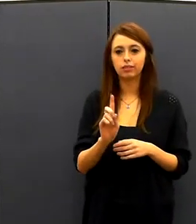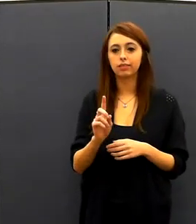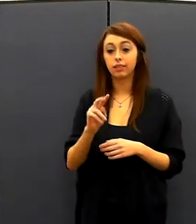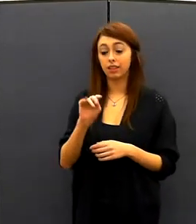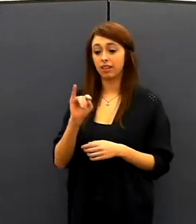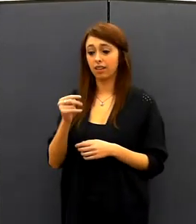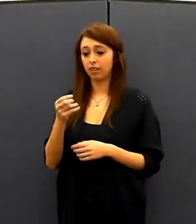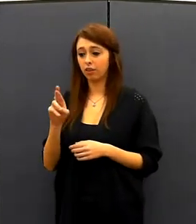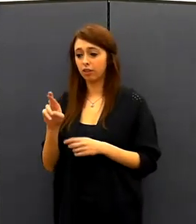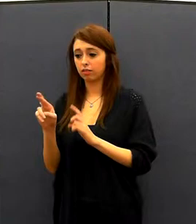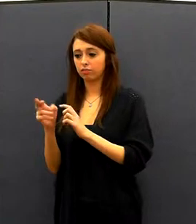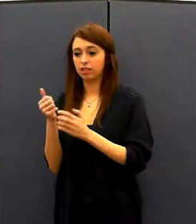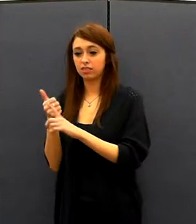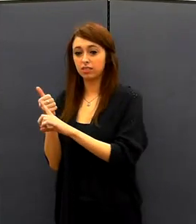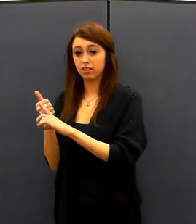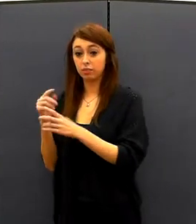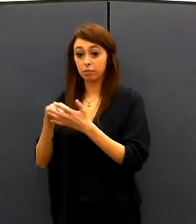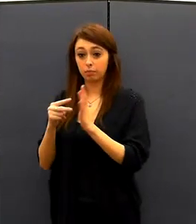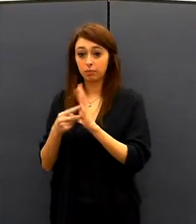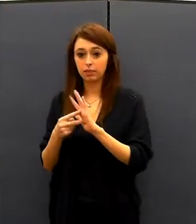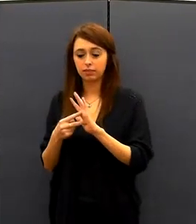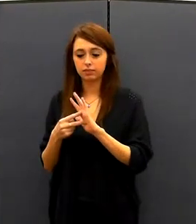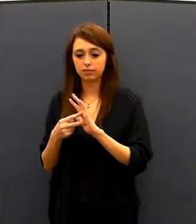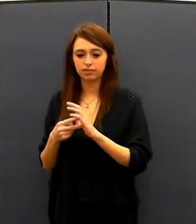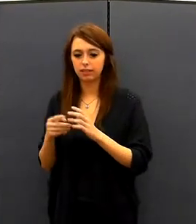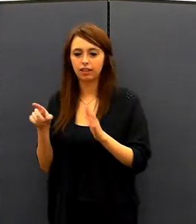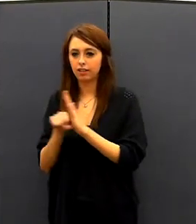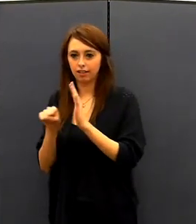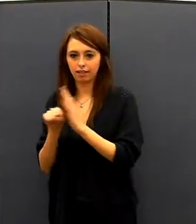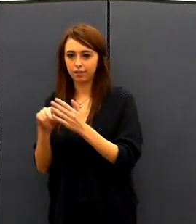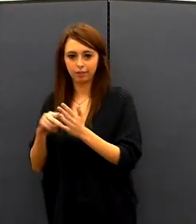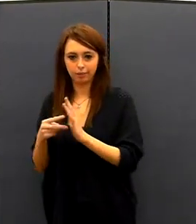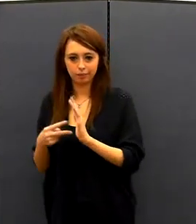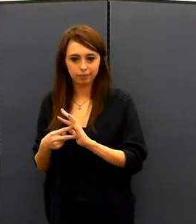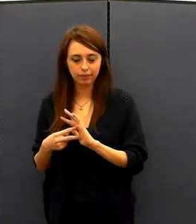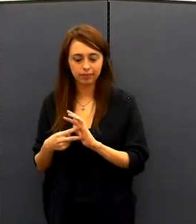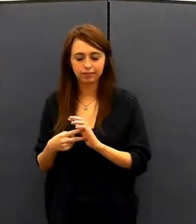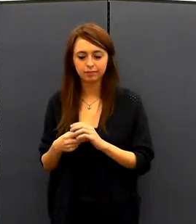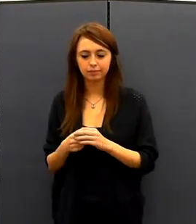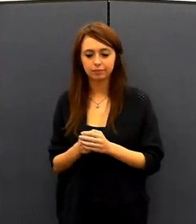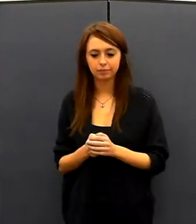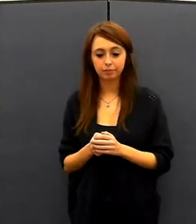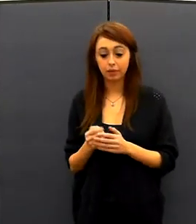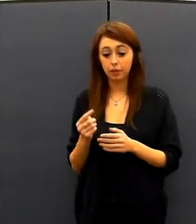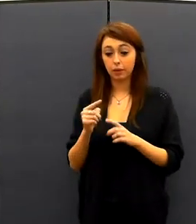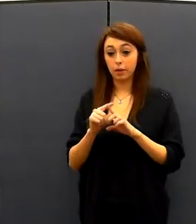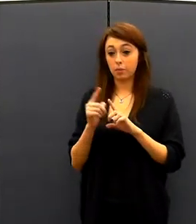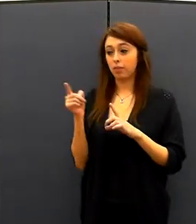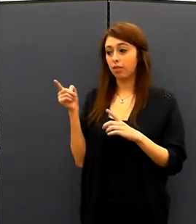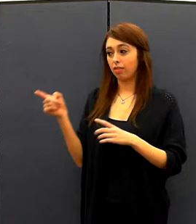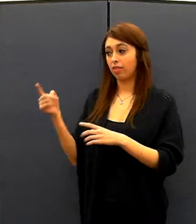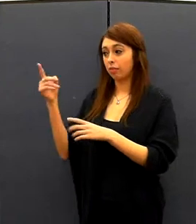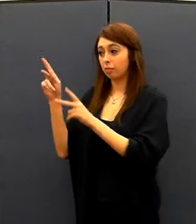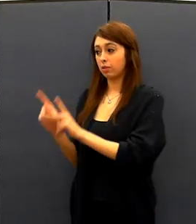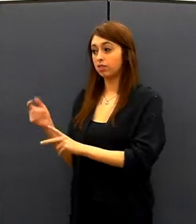and for me he was more so finger than I was for one saying that as if it would affect me and